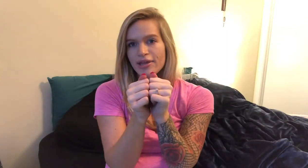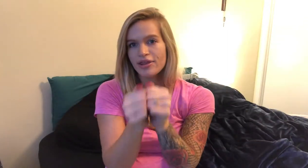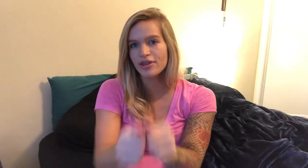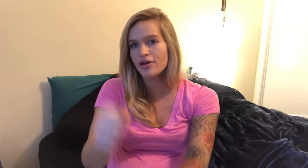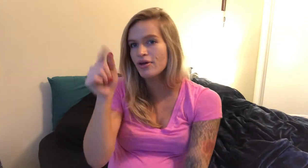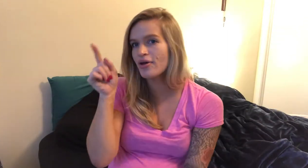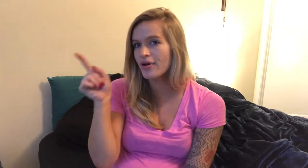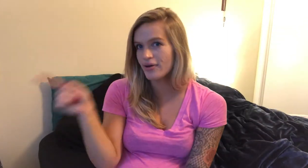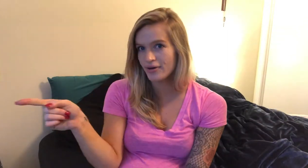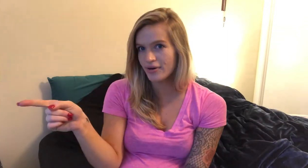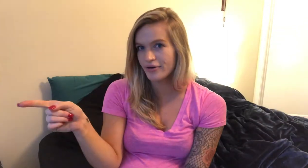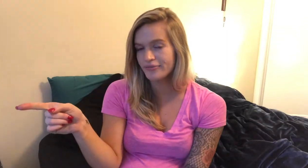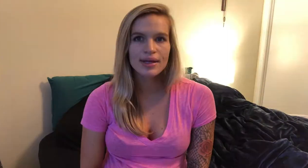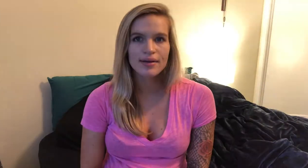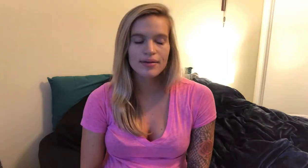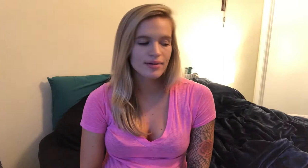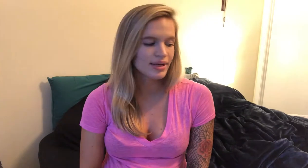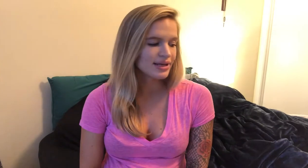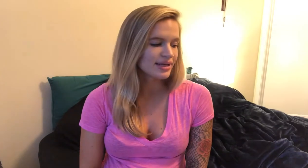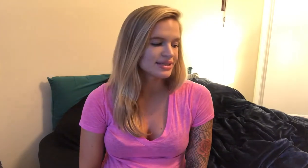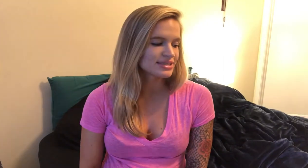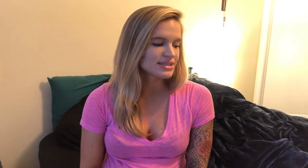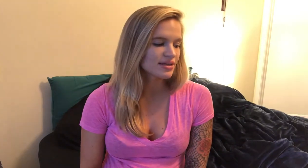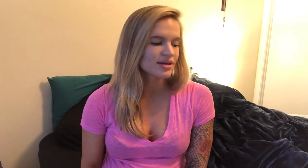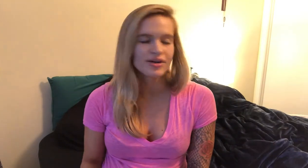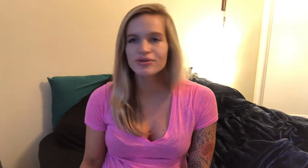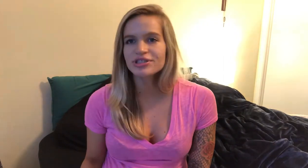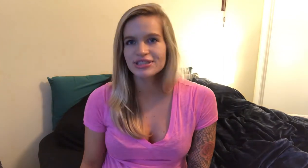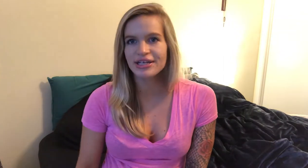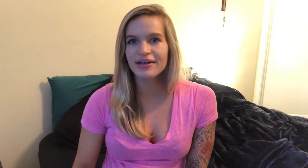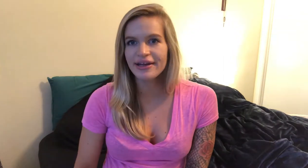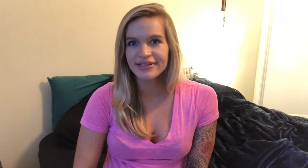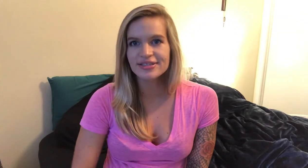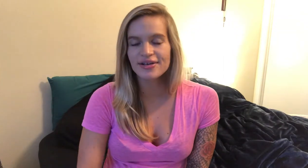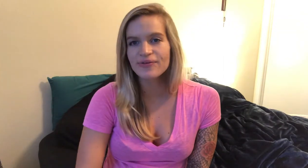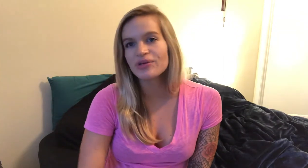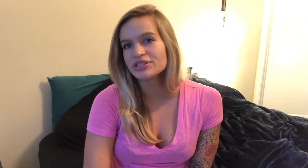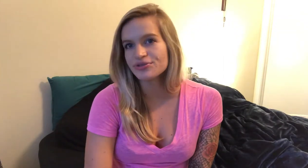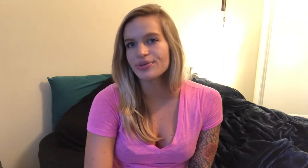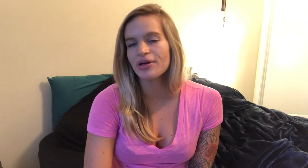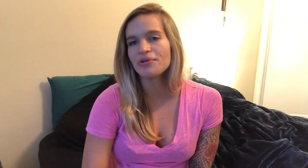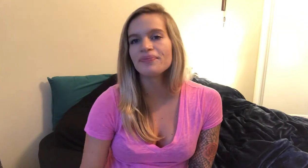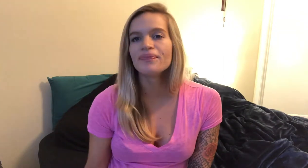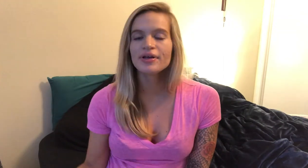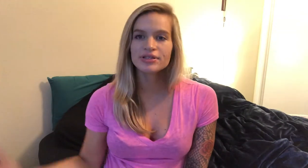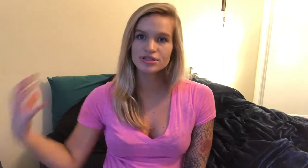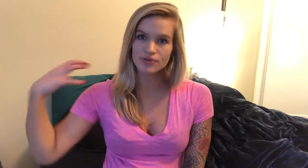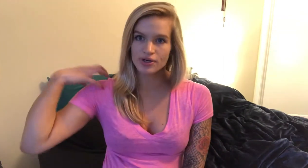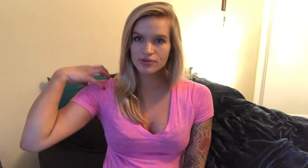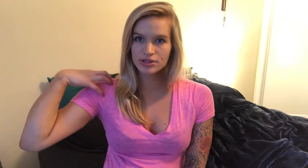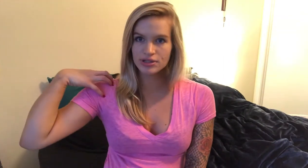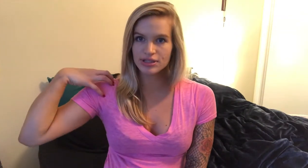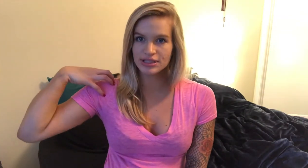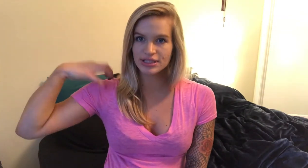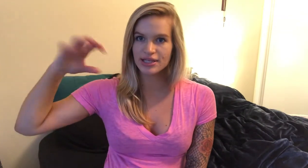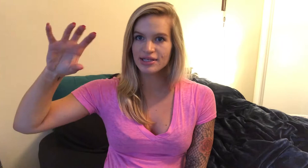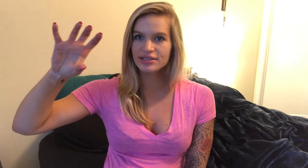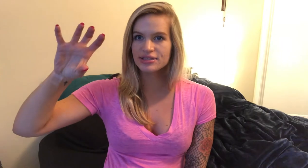her and then it's the the coach said hey son what's your problem so coach is like this